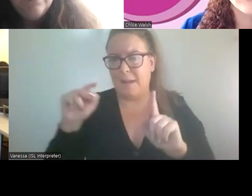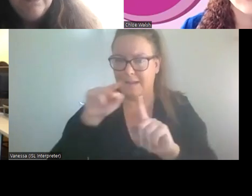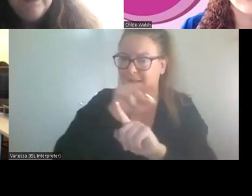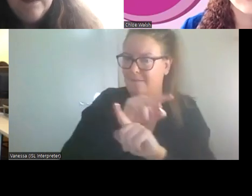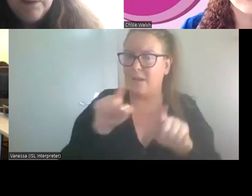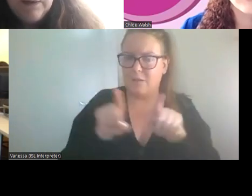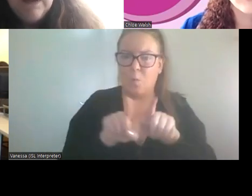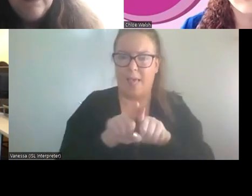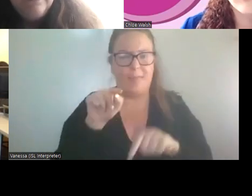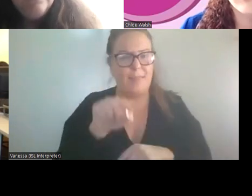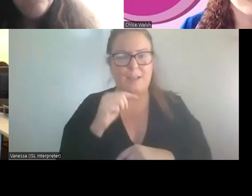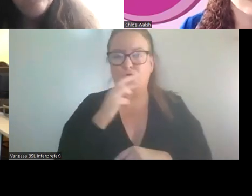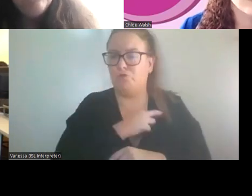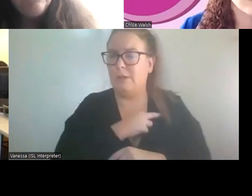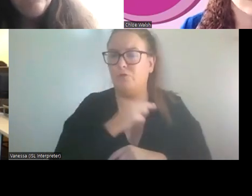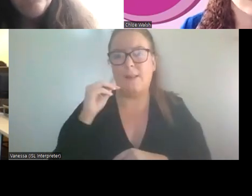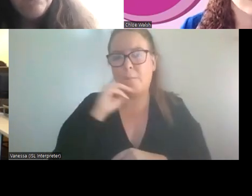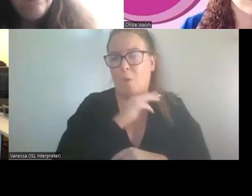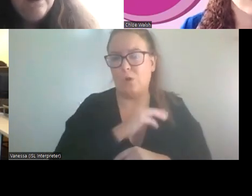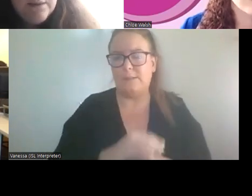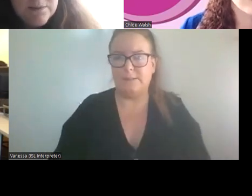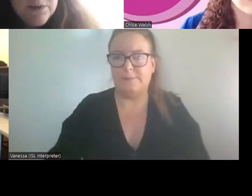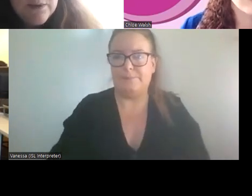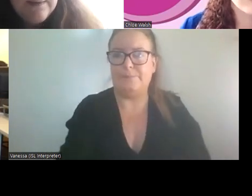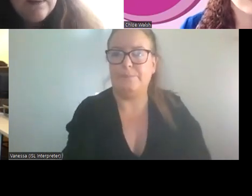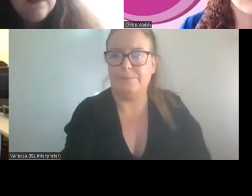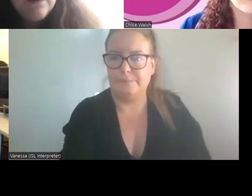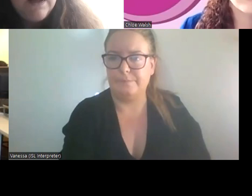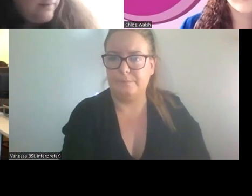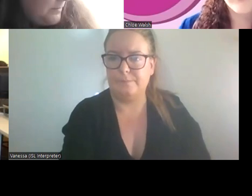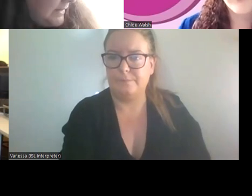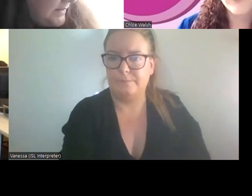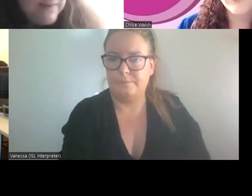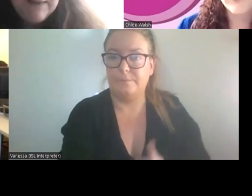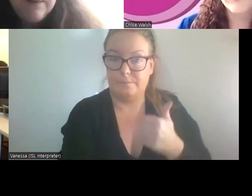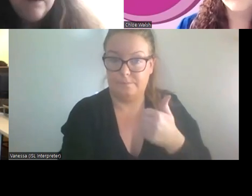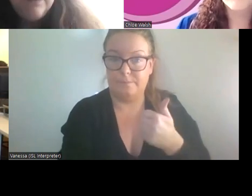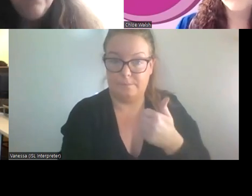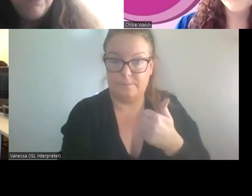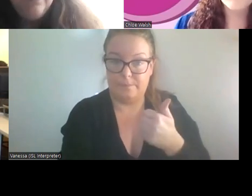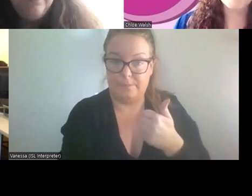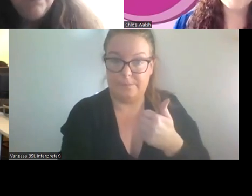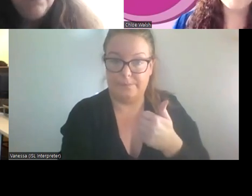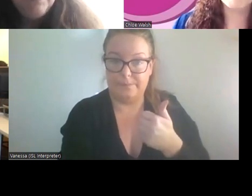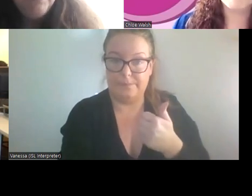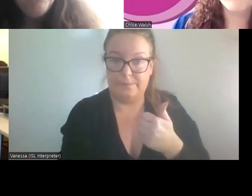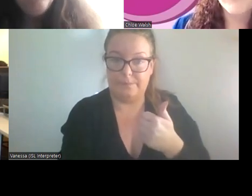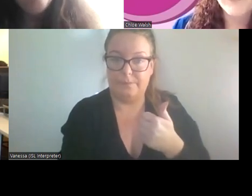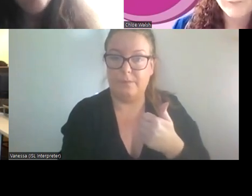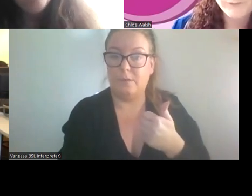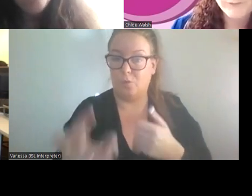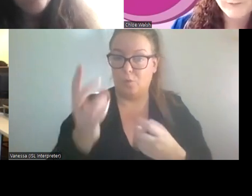Hey, super. Thanks so much. And I think some of the audience are getting some questions together. And I suppose,